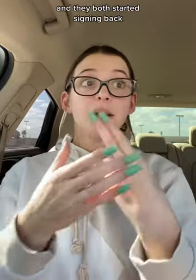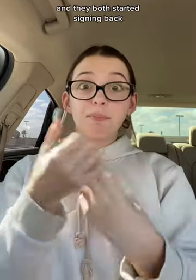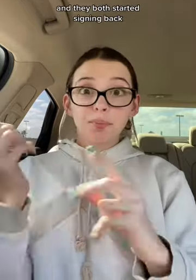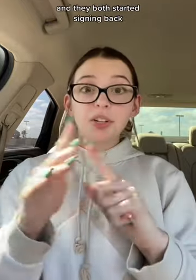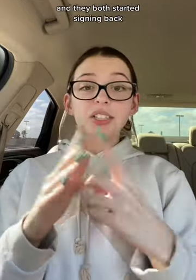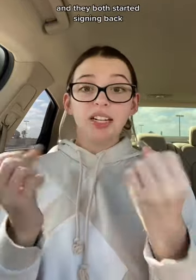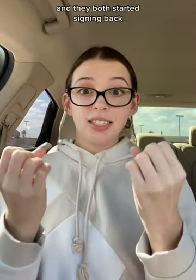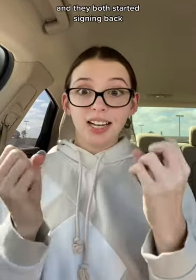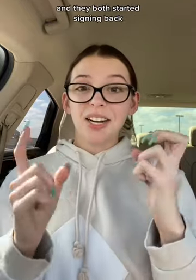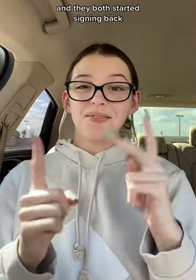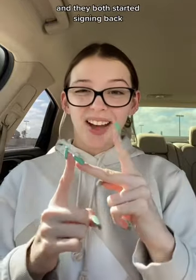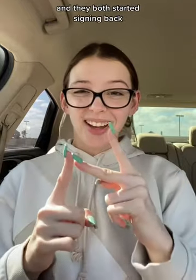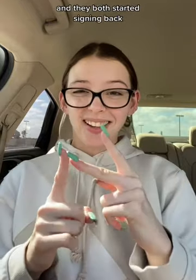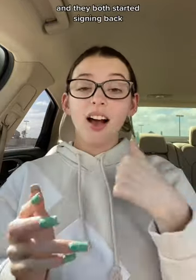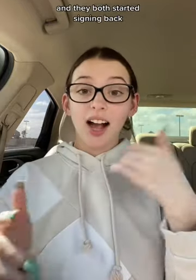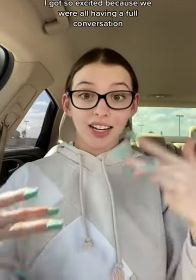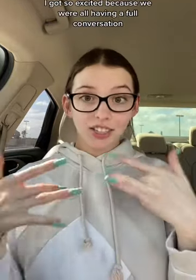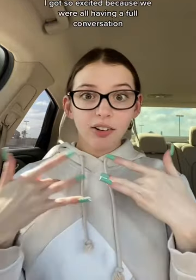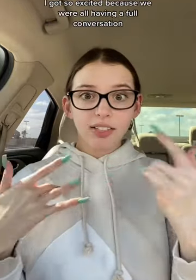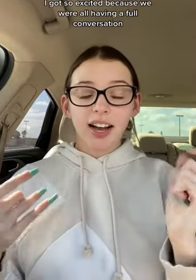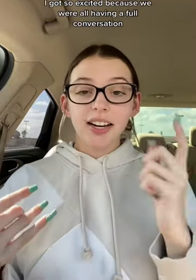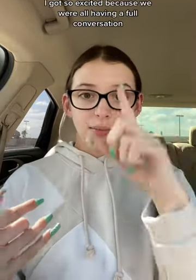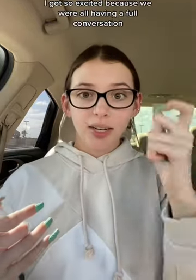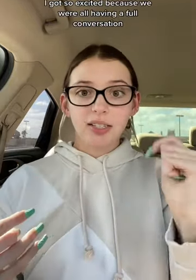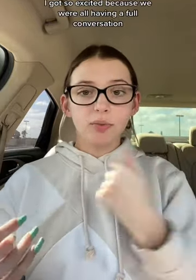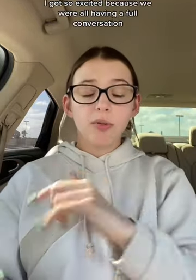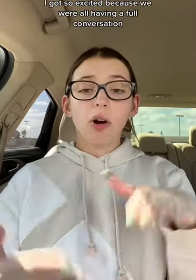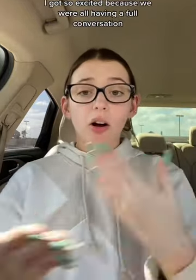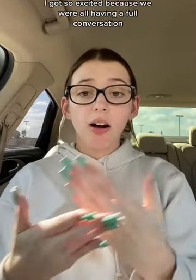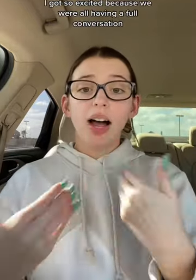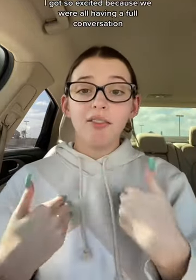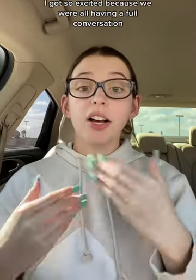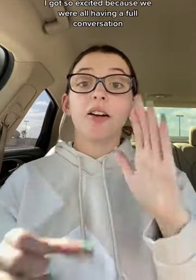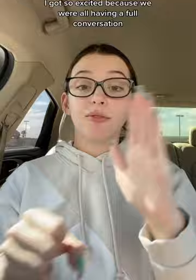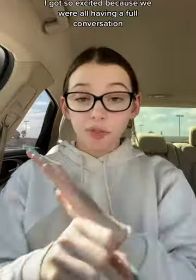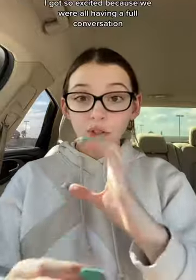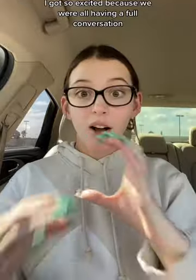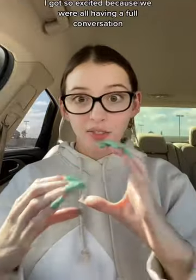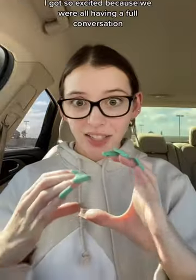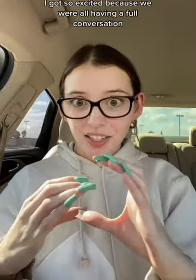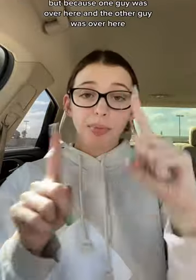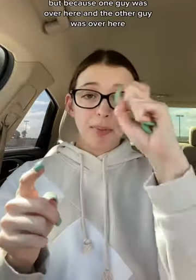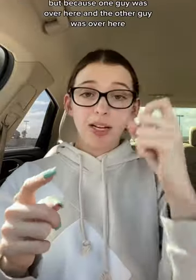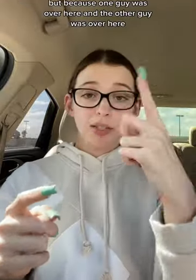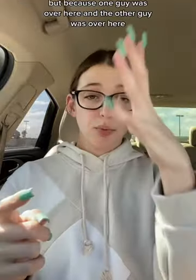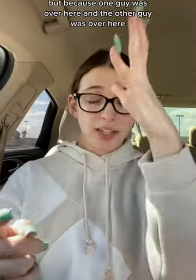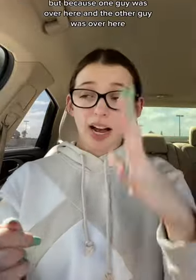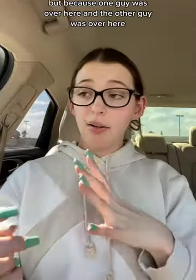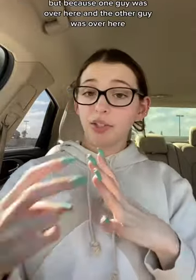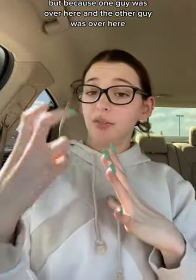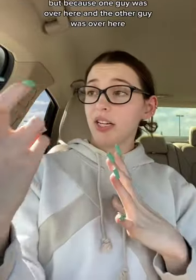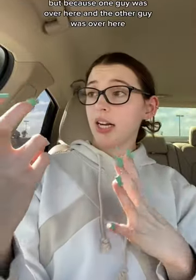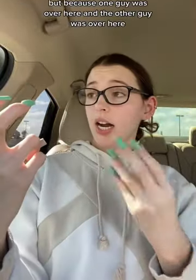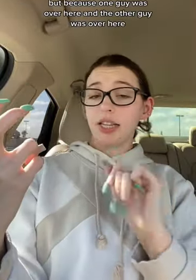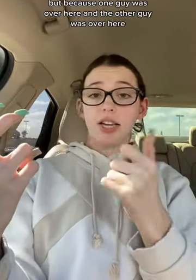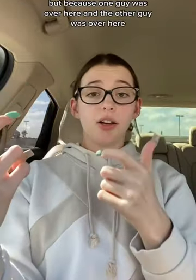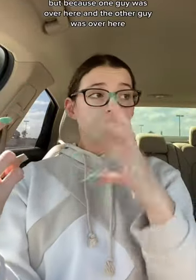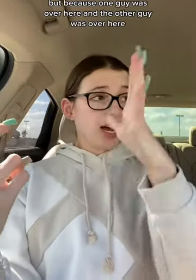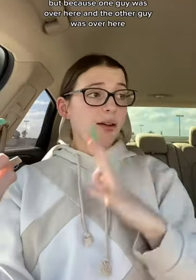both started signing back. I got so excited because we were all having a full conversation but because one guy was over here and the other guy was